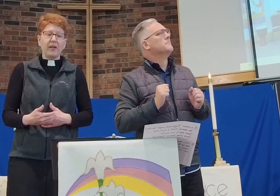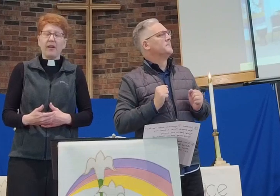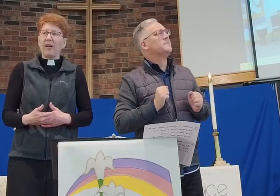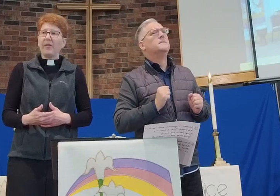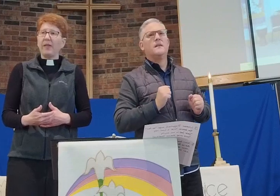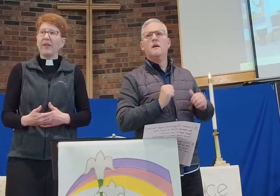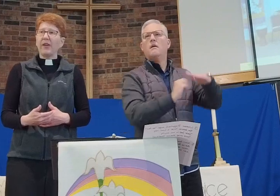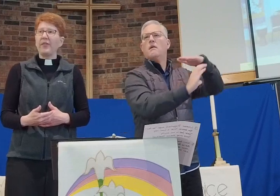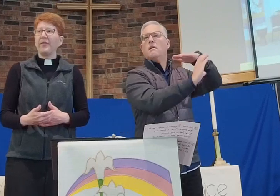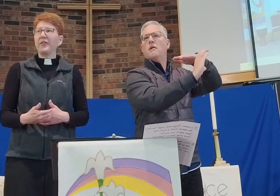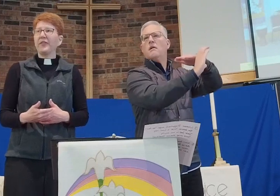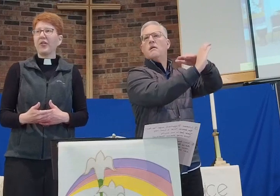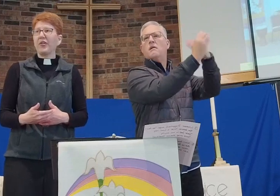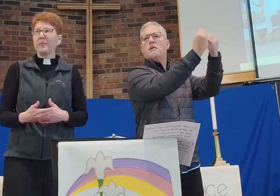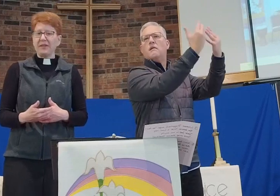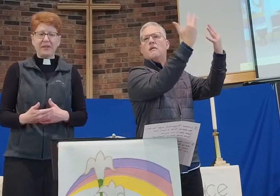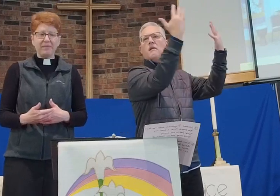And then the gardener called my name.